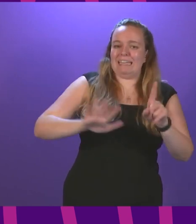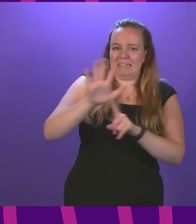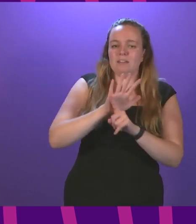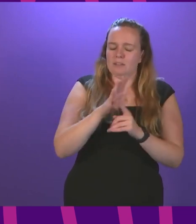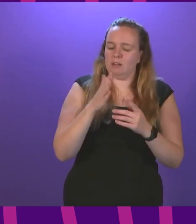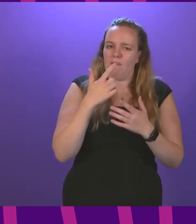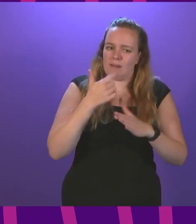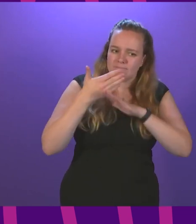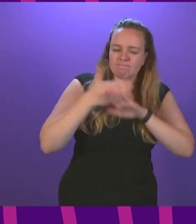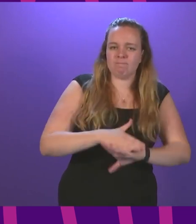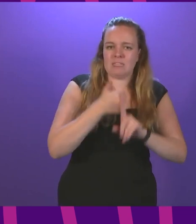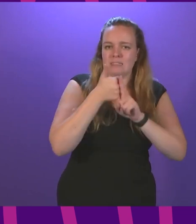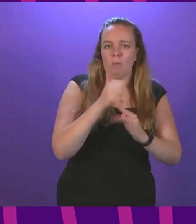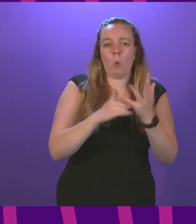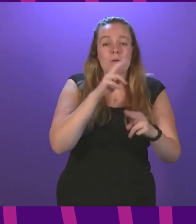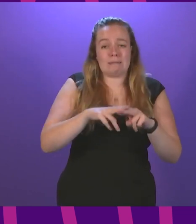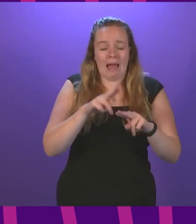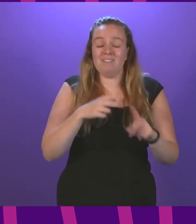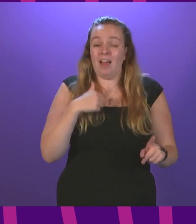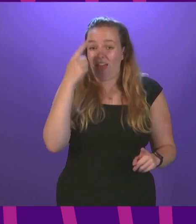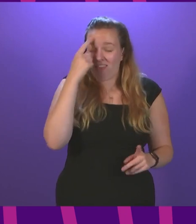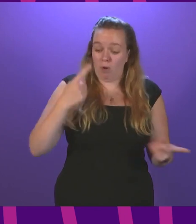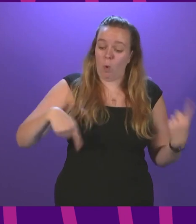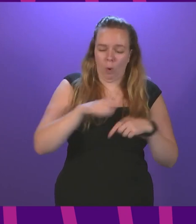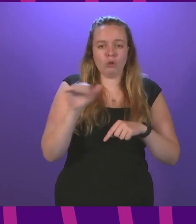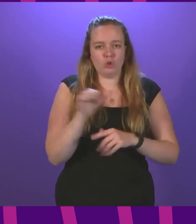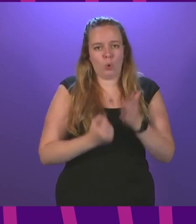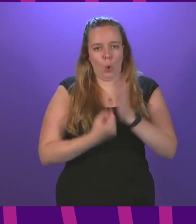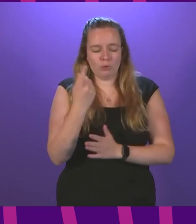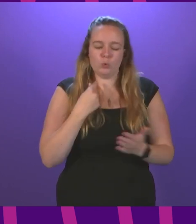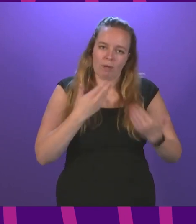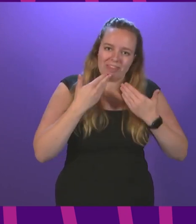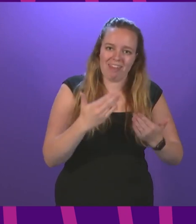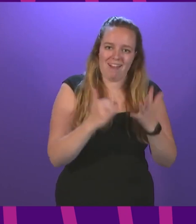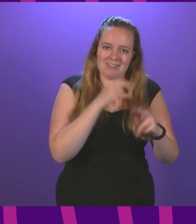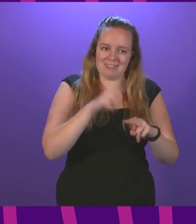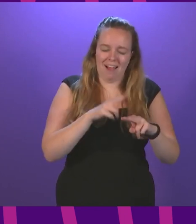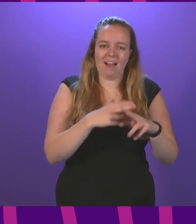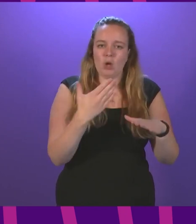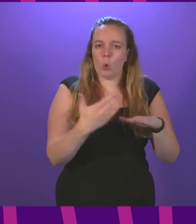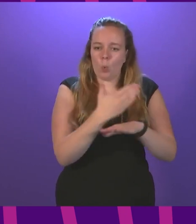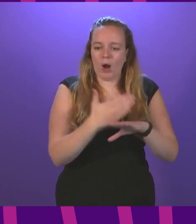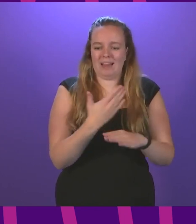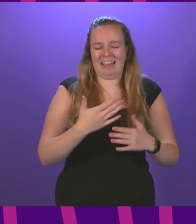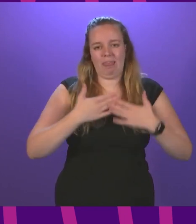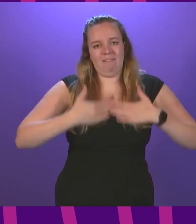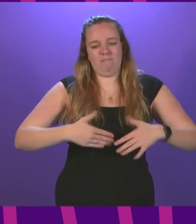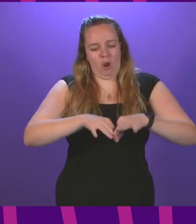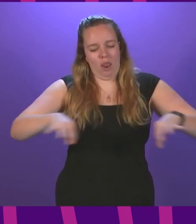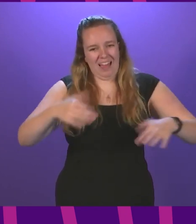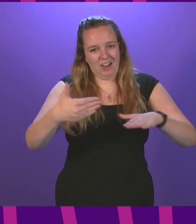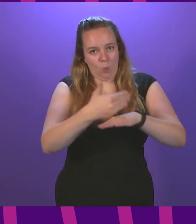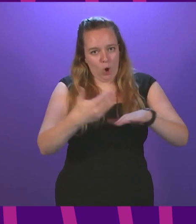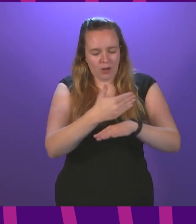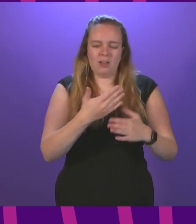a great deal to support their staff and I think all of us should take the opportunity to thank staff working in these frontline occupations